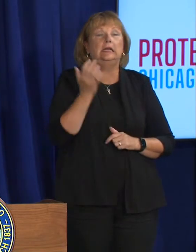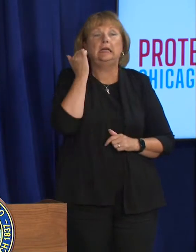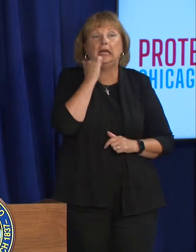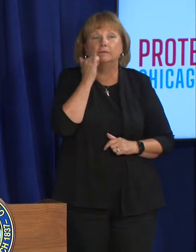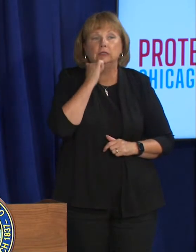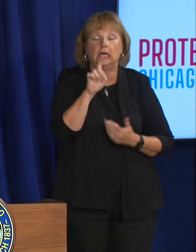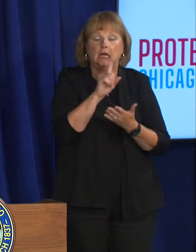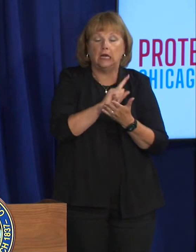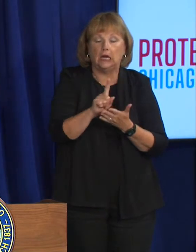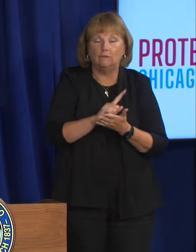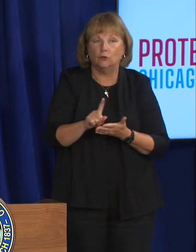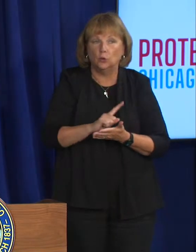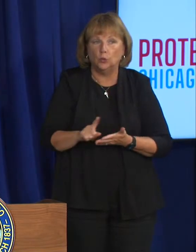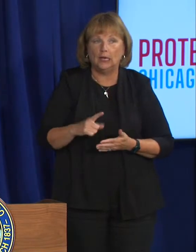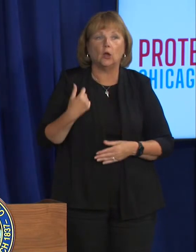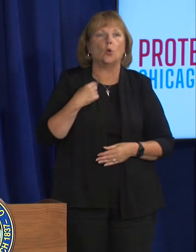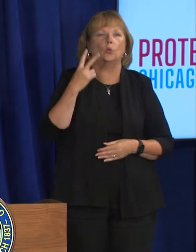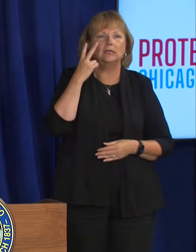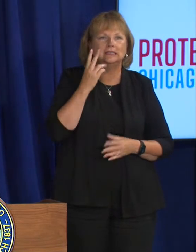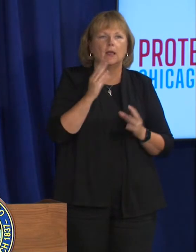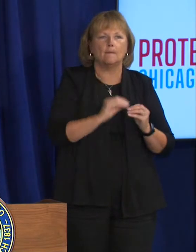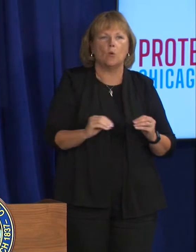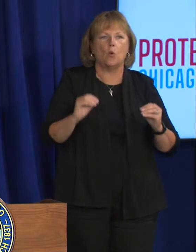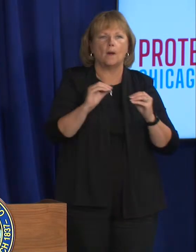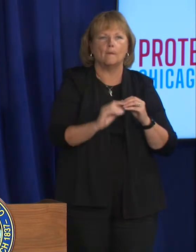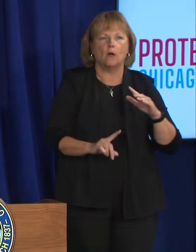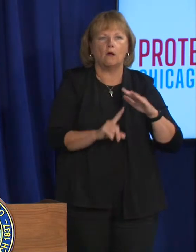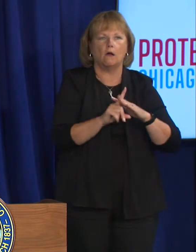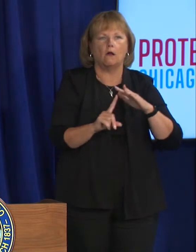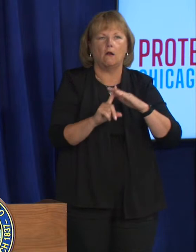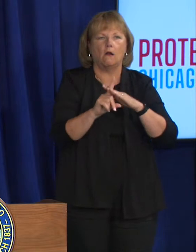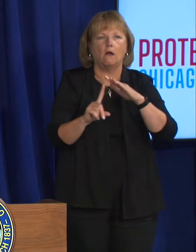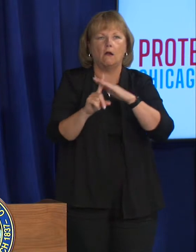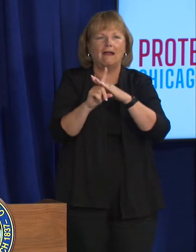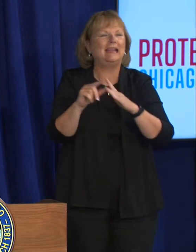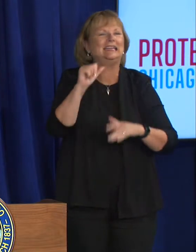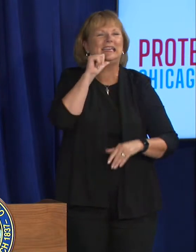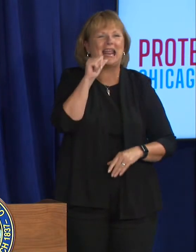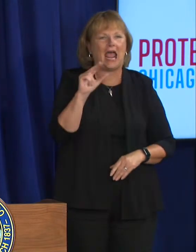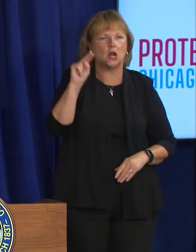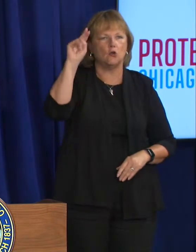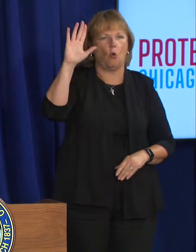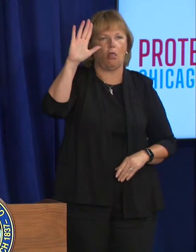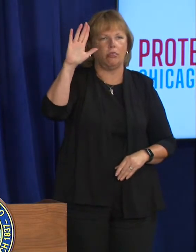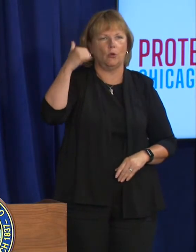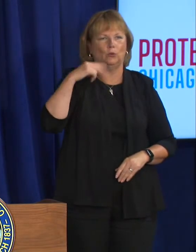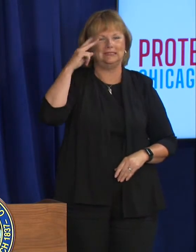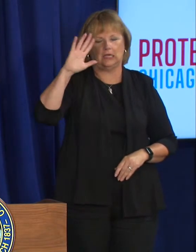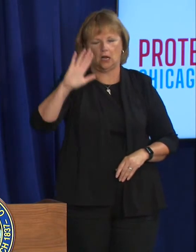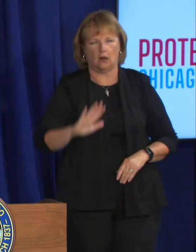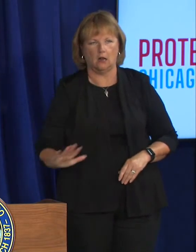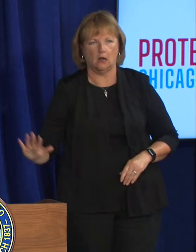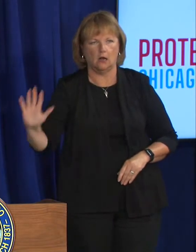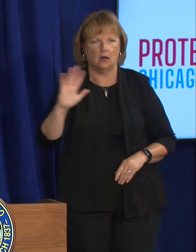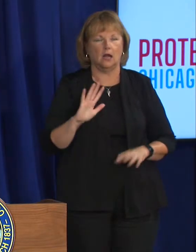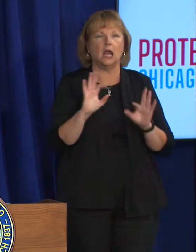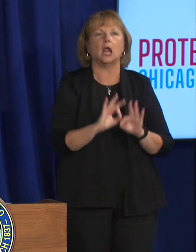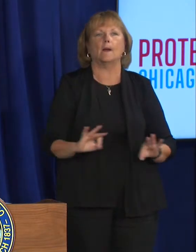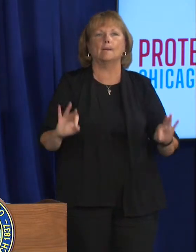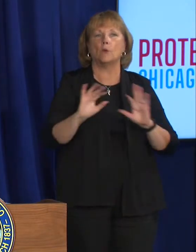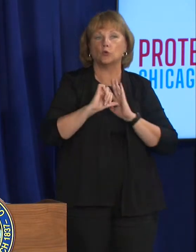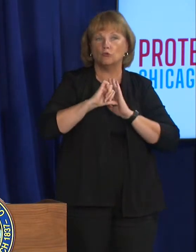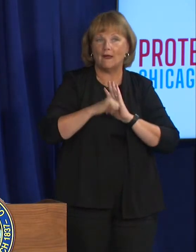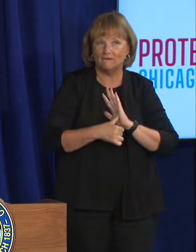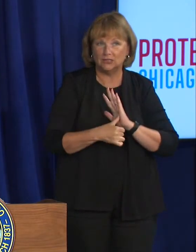every week we are seeing additional cases detected that are not on the north side and i really want to emphasize that